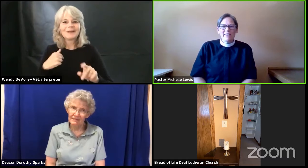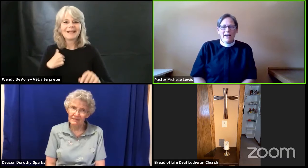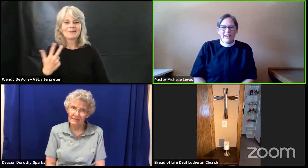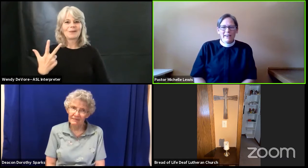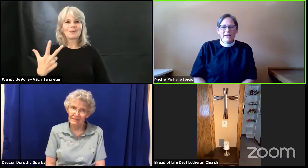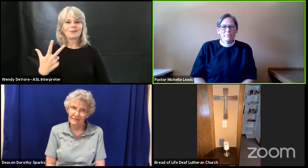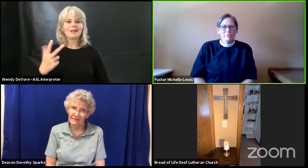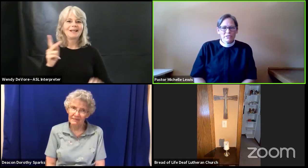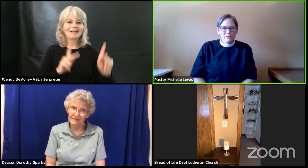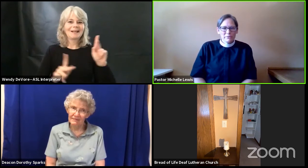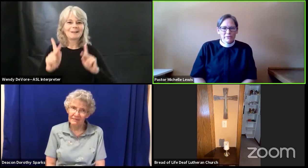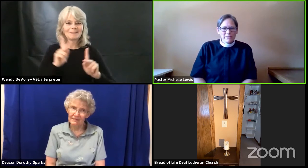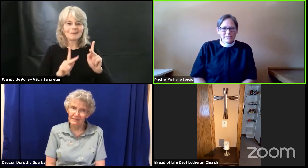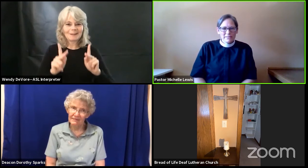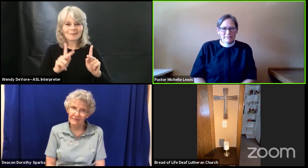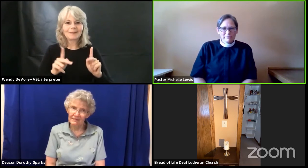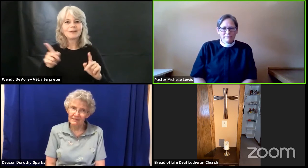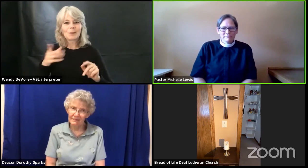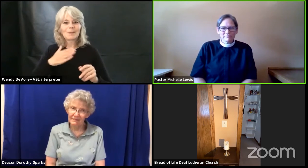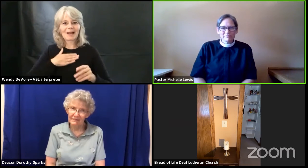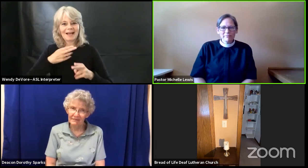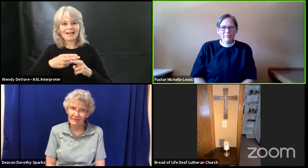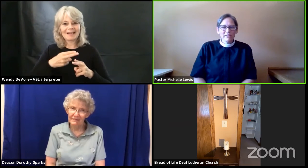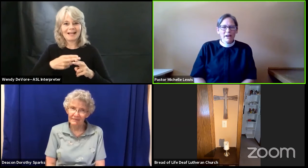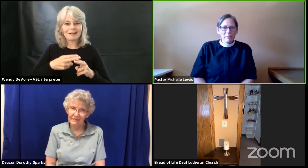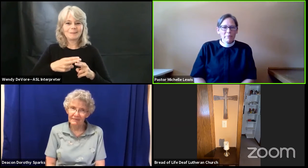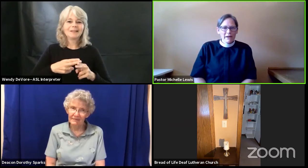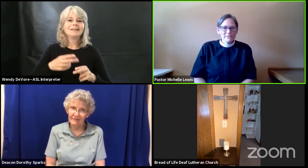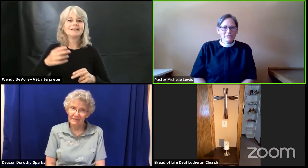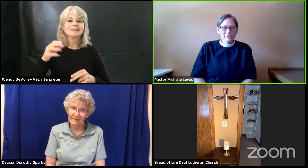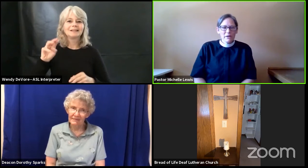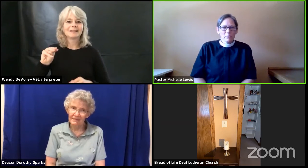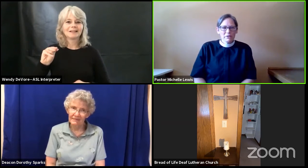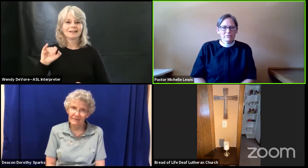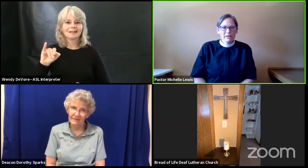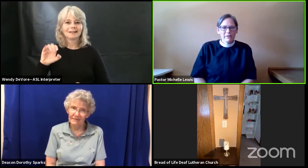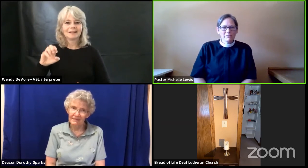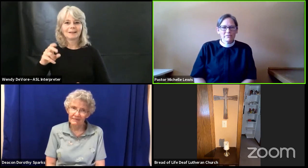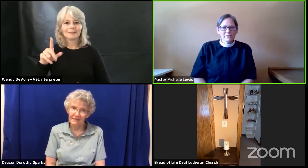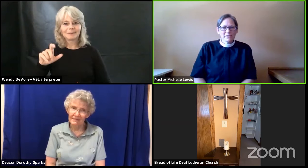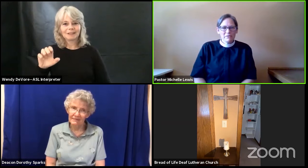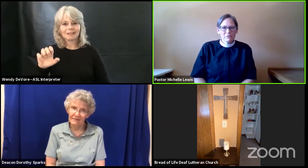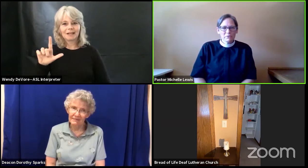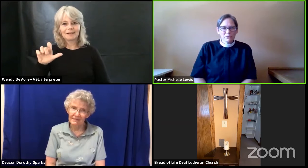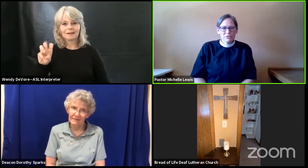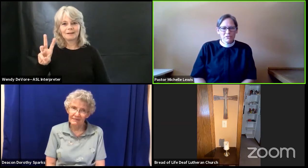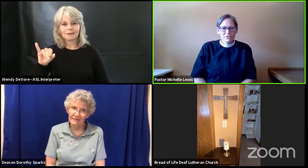I am Michelle Lewis. I'm the pastor at Bread of Life, Deaf Lutheran Church.